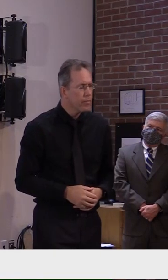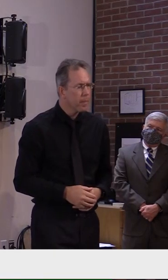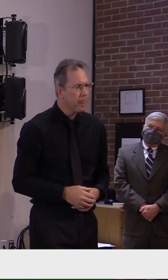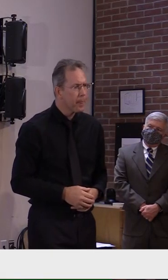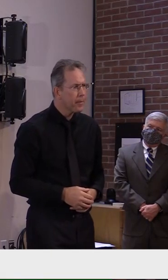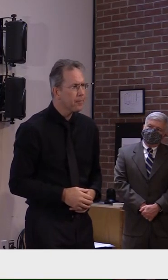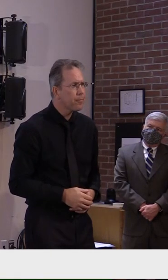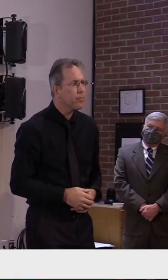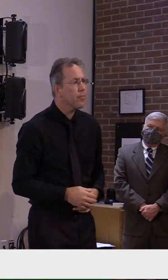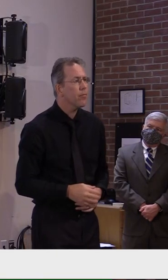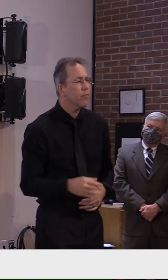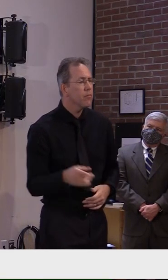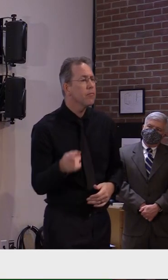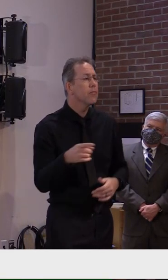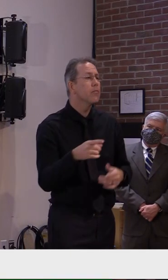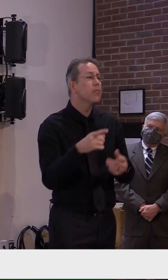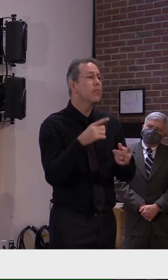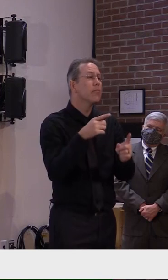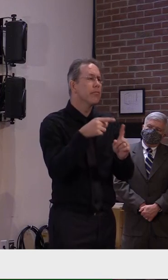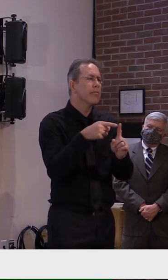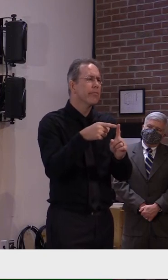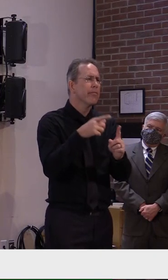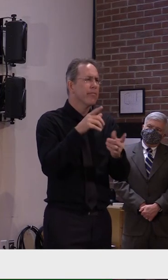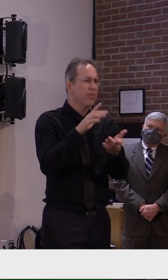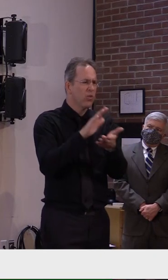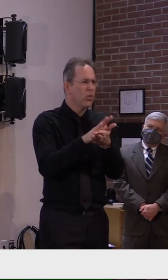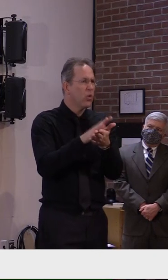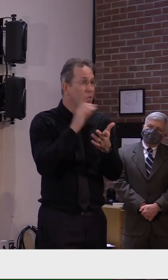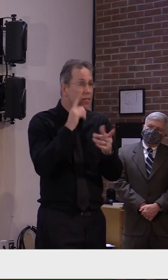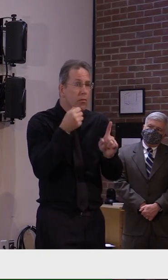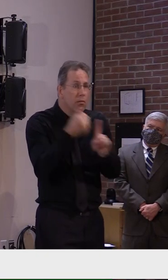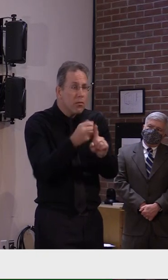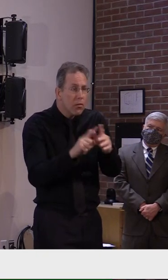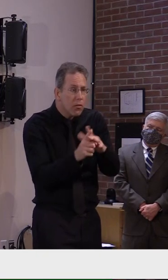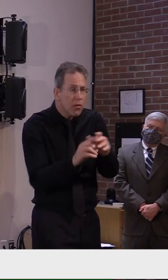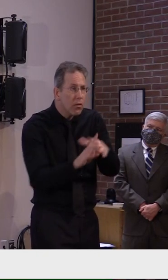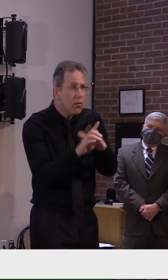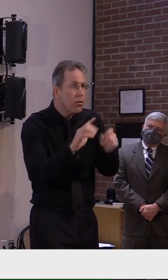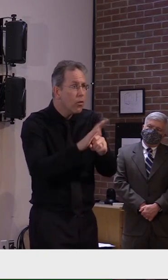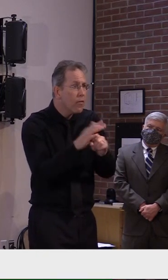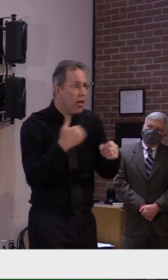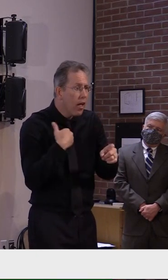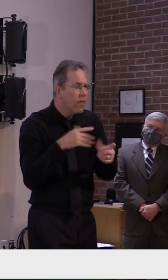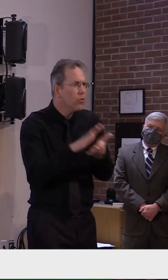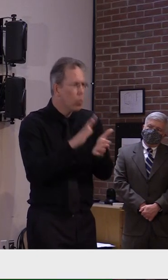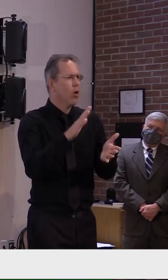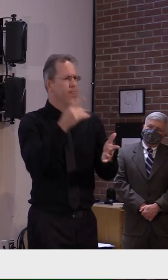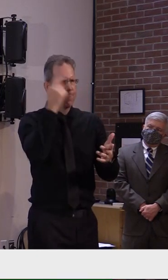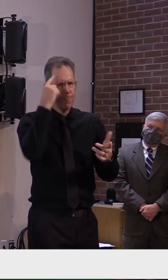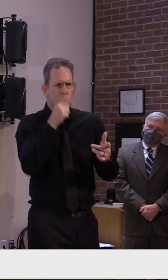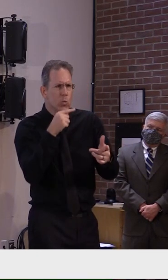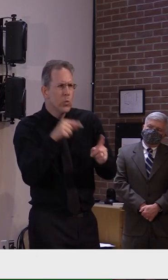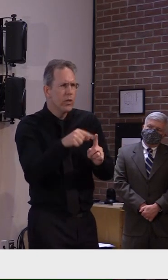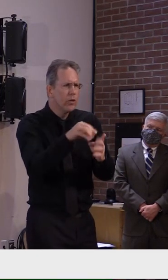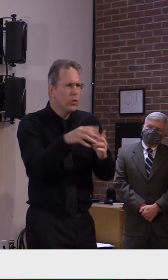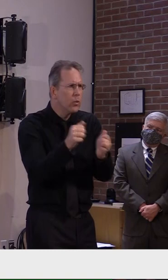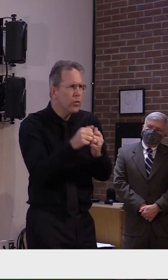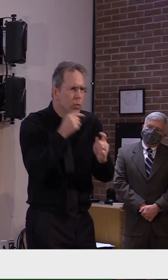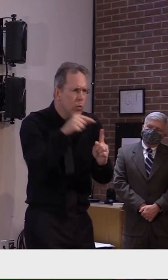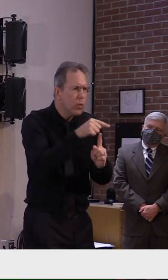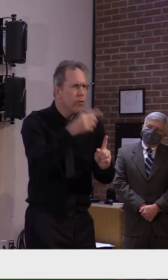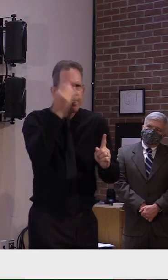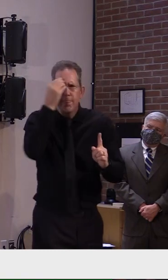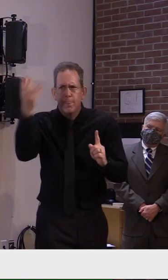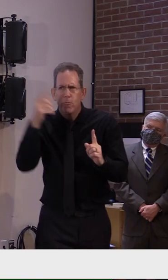pause for a day where they just want to collect all the information they need so they let their school community know that either the